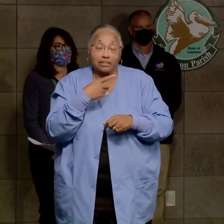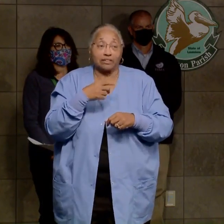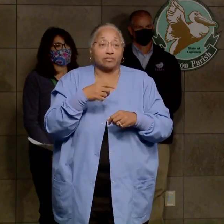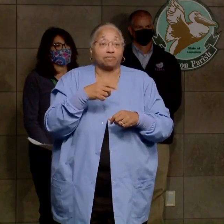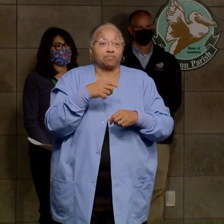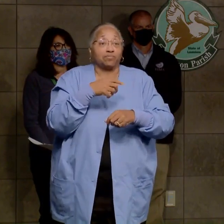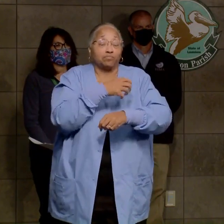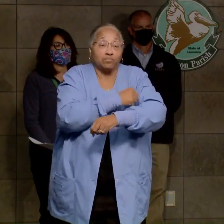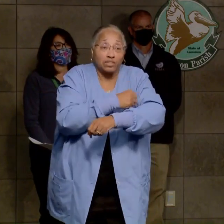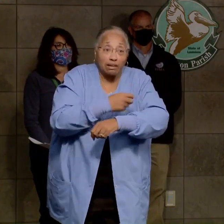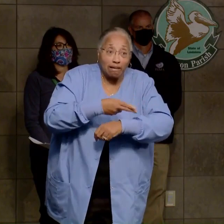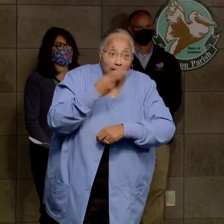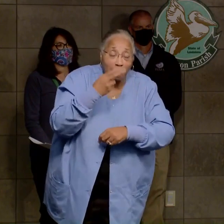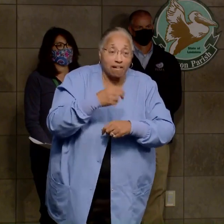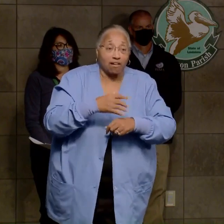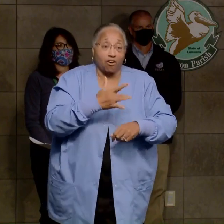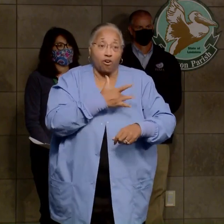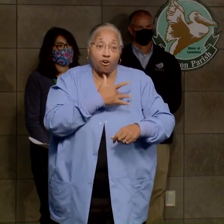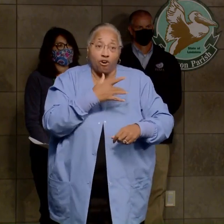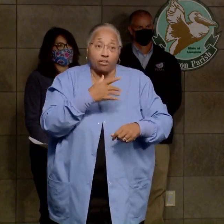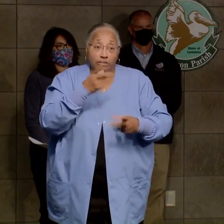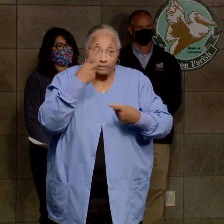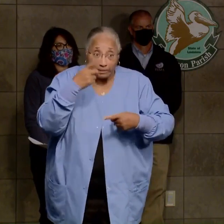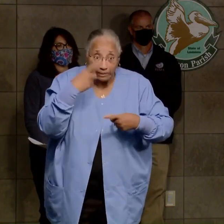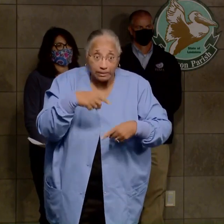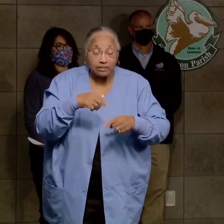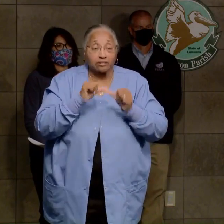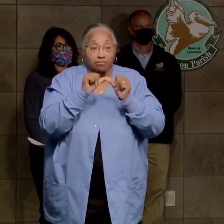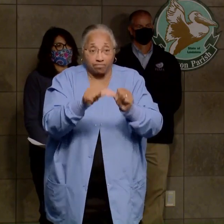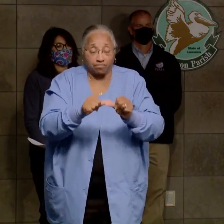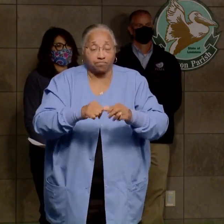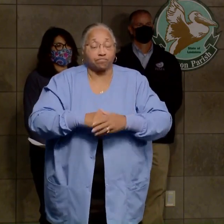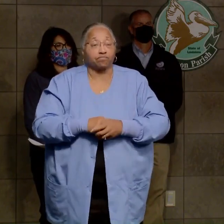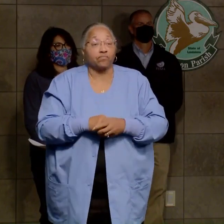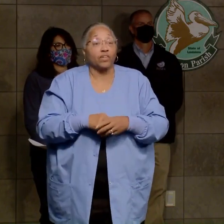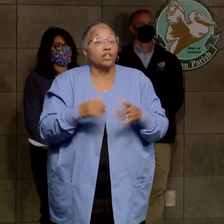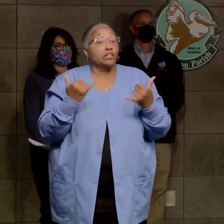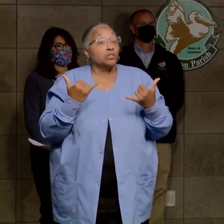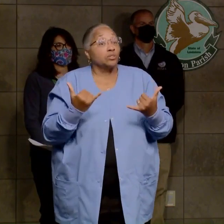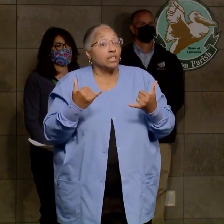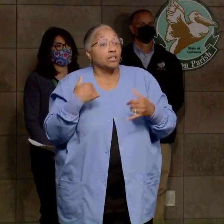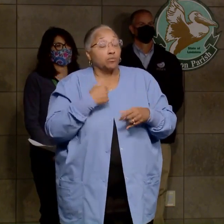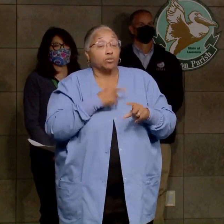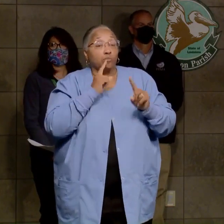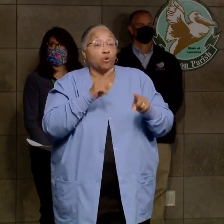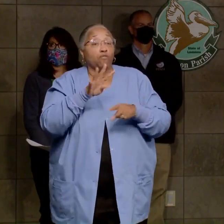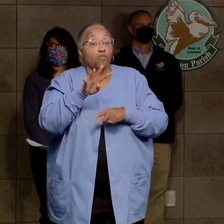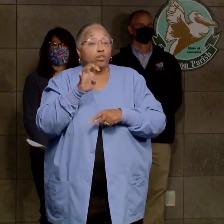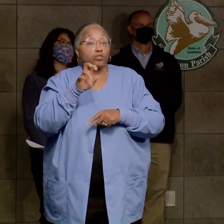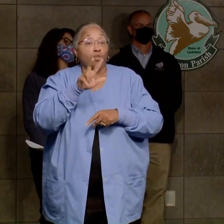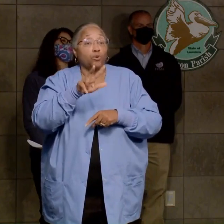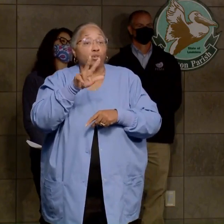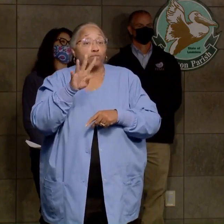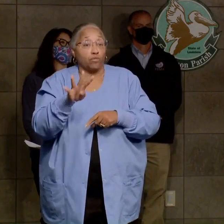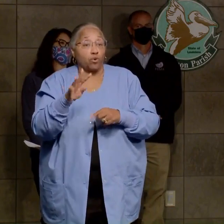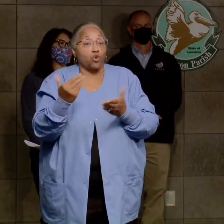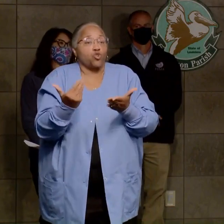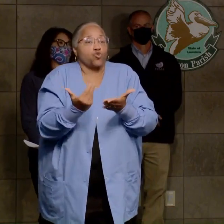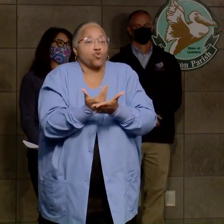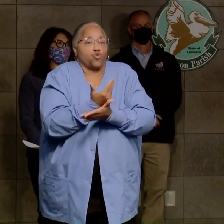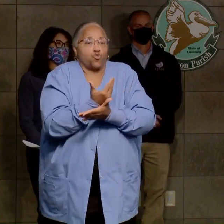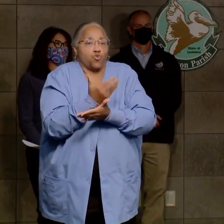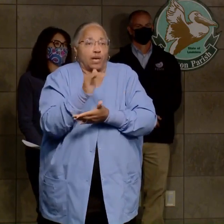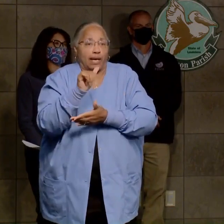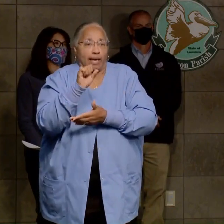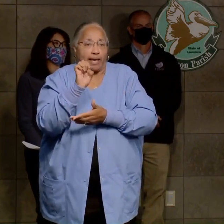hypertension, kidney disease, heart disease, and so forth. Today, we are reporting 434 new cases on